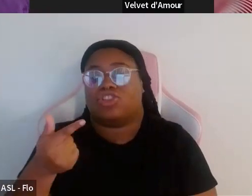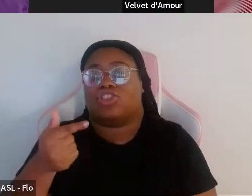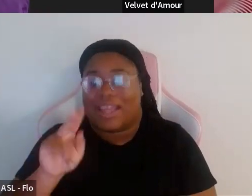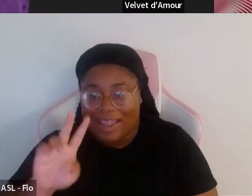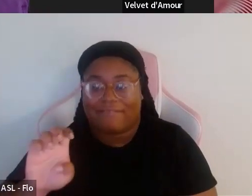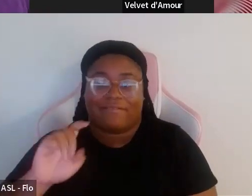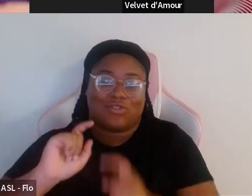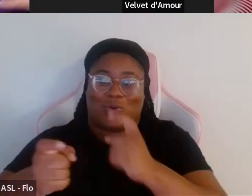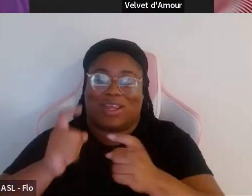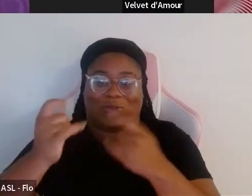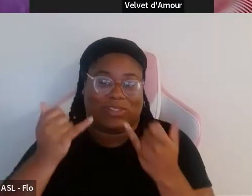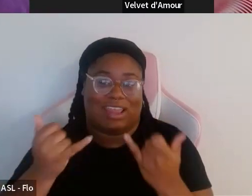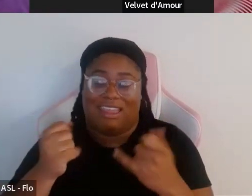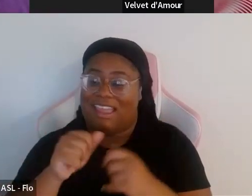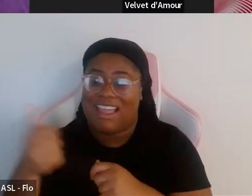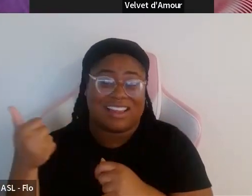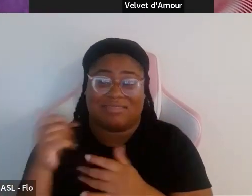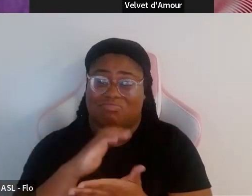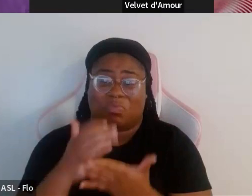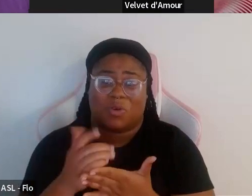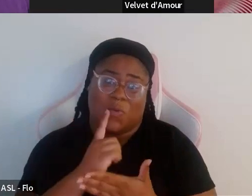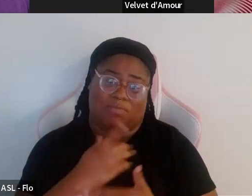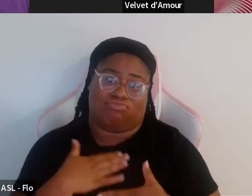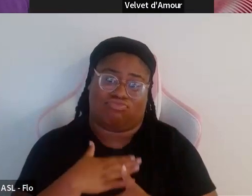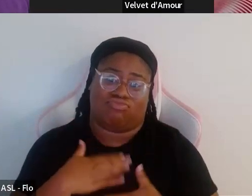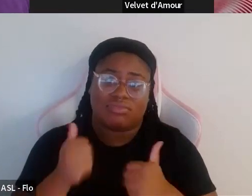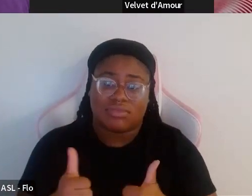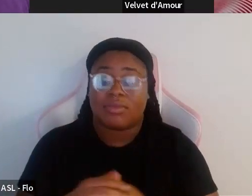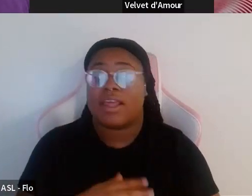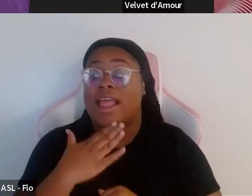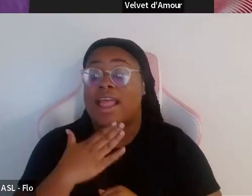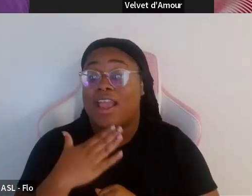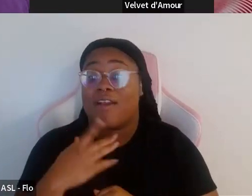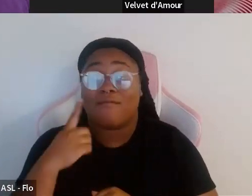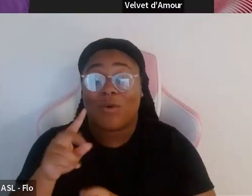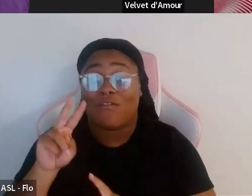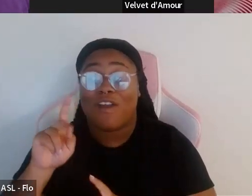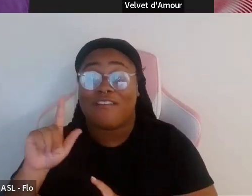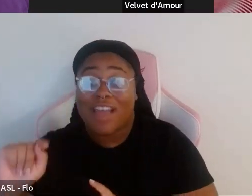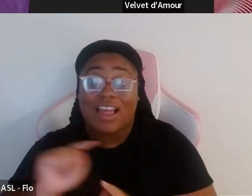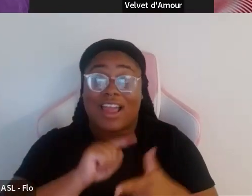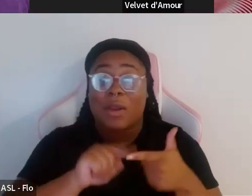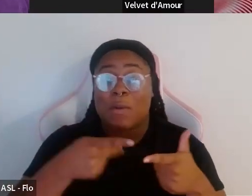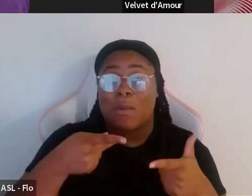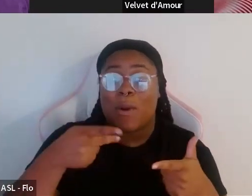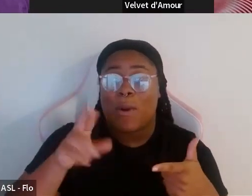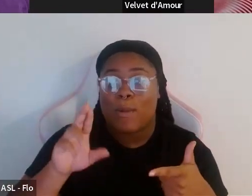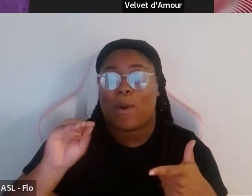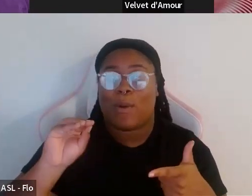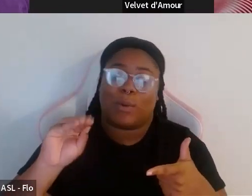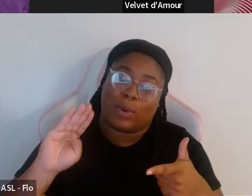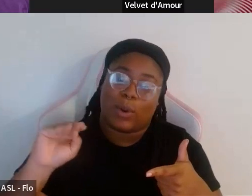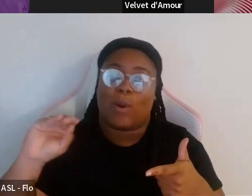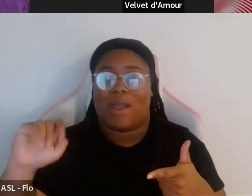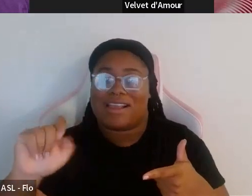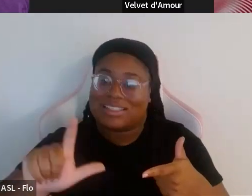donation today any amount we would appreciate um again thanks to velvet thanks to pro bono asl thanks